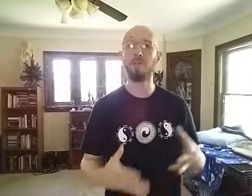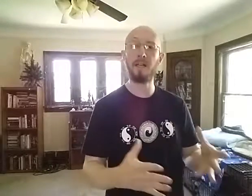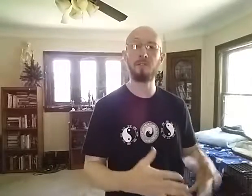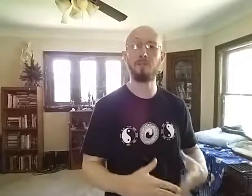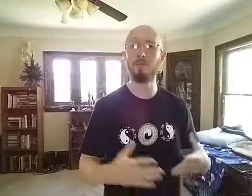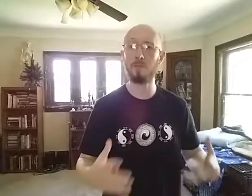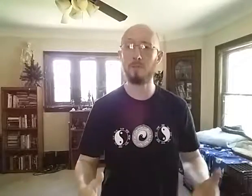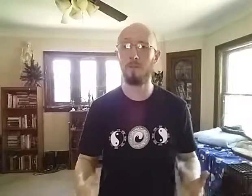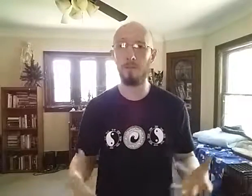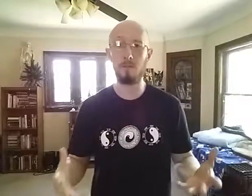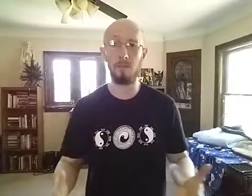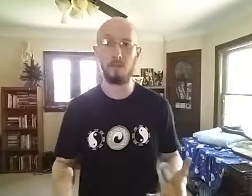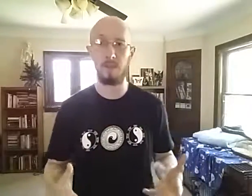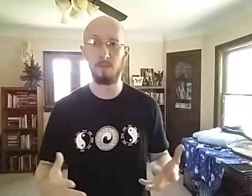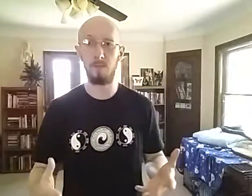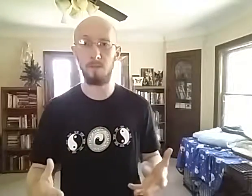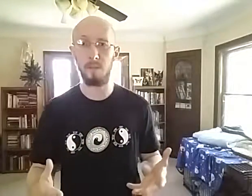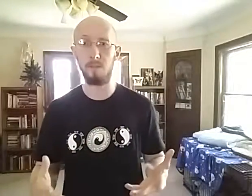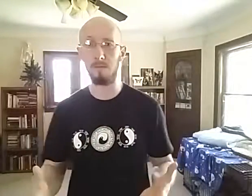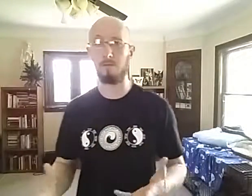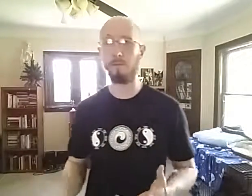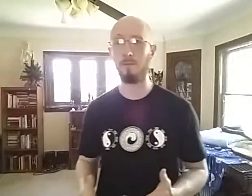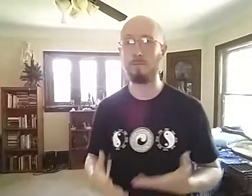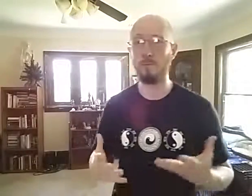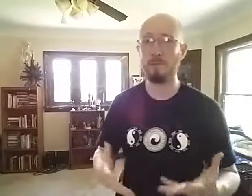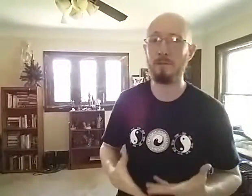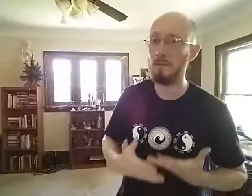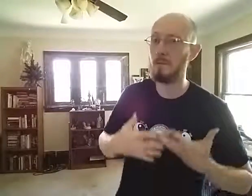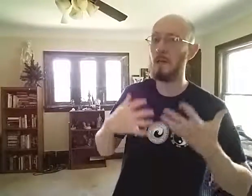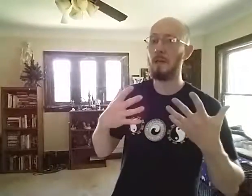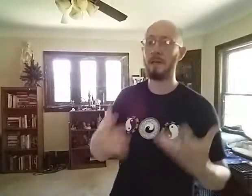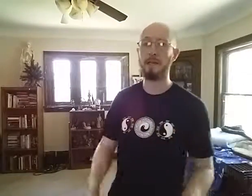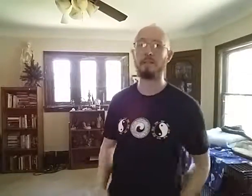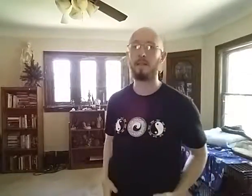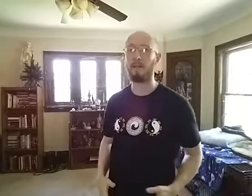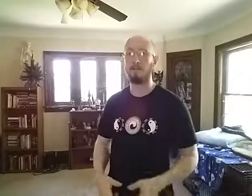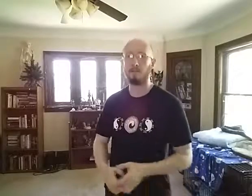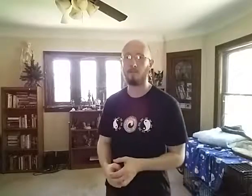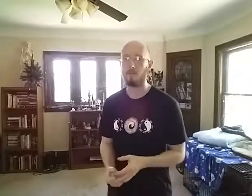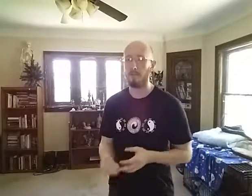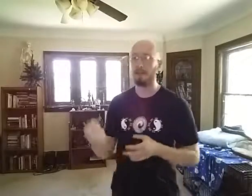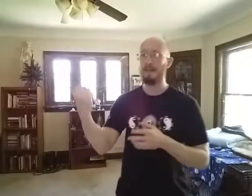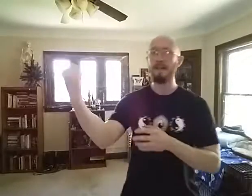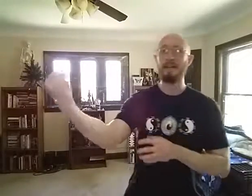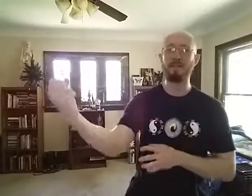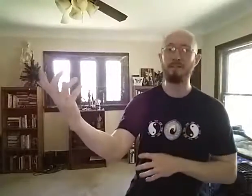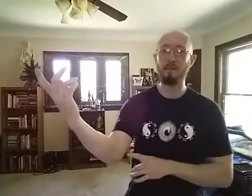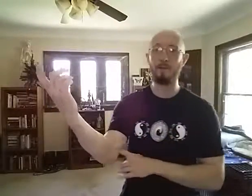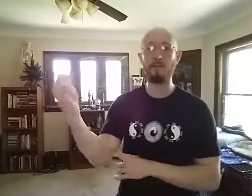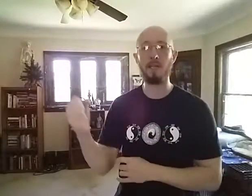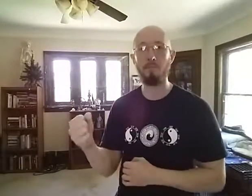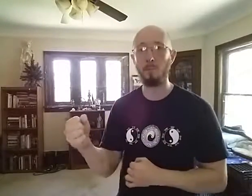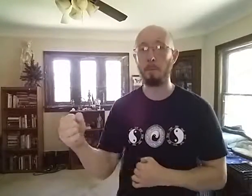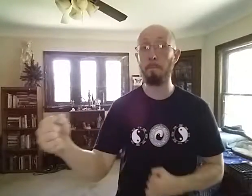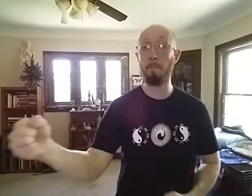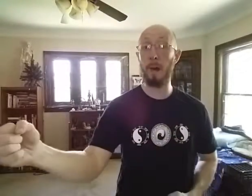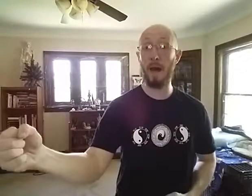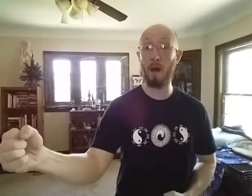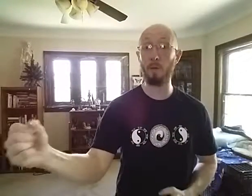your externals, you know, the external like gongfu, wushu, karate, and these other things. It's still, you get more power